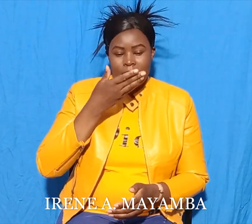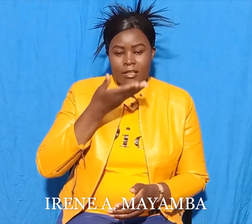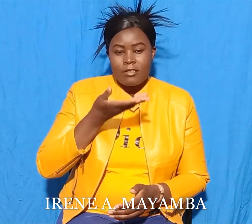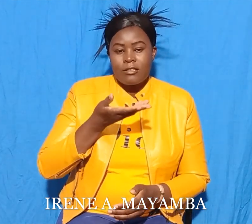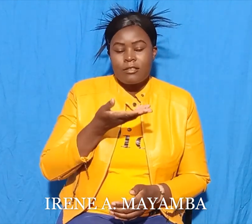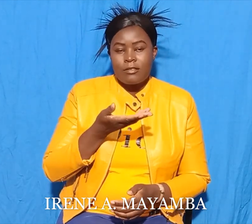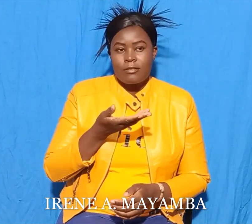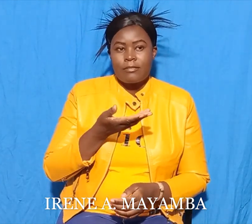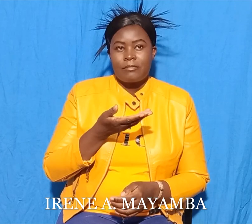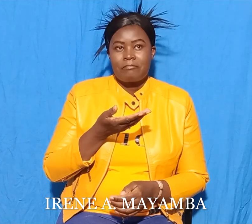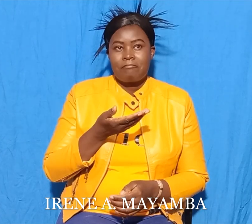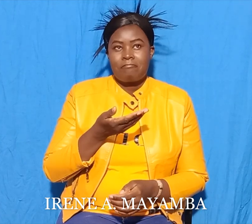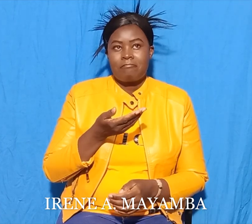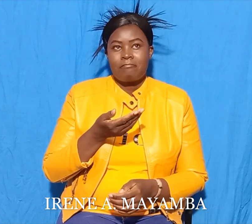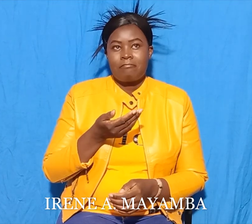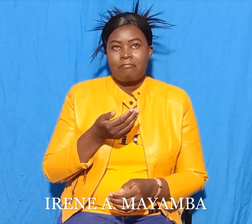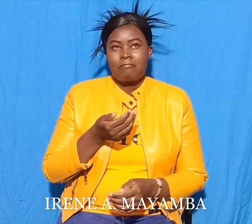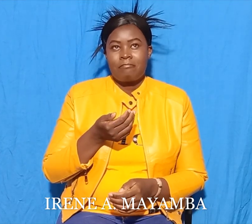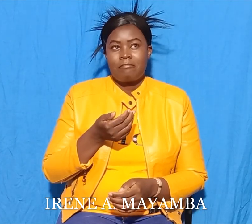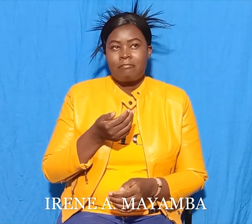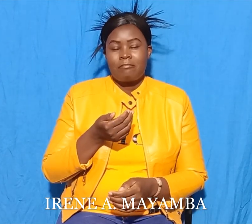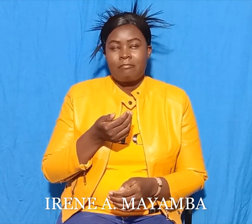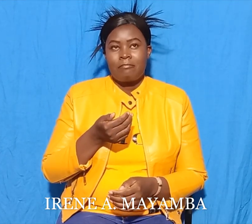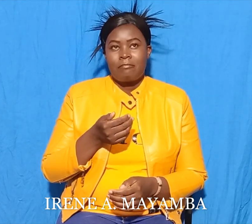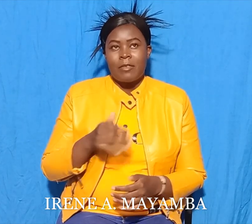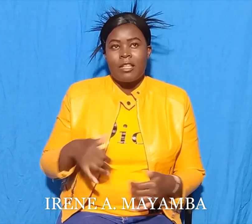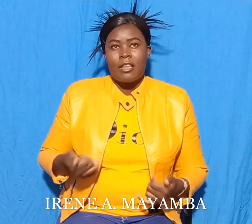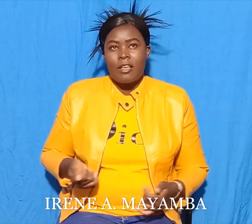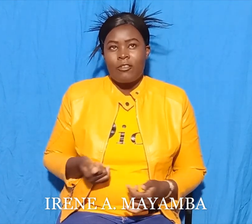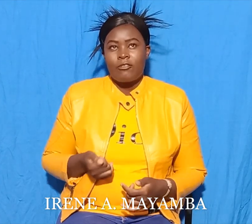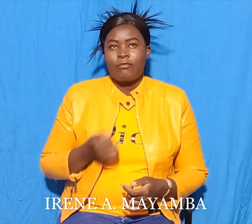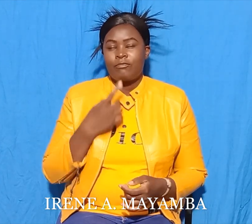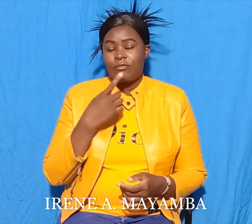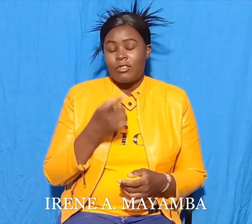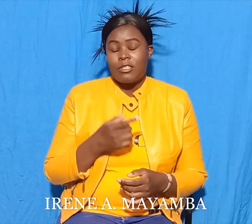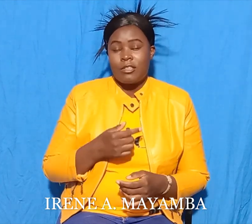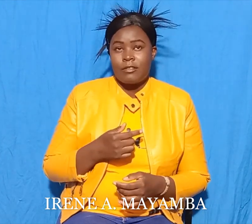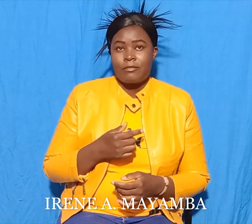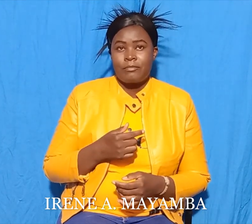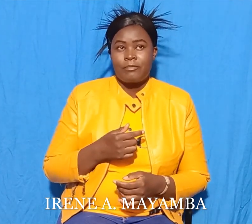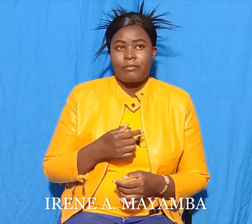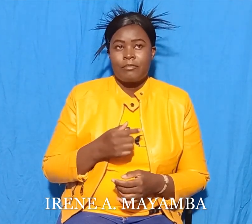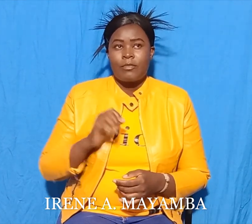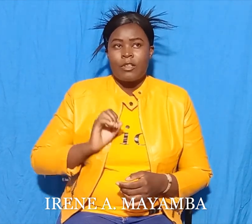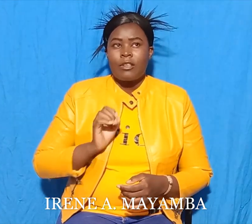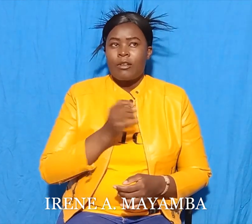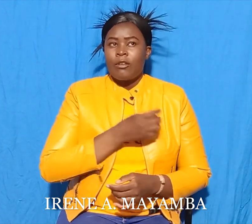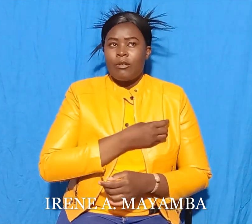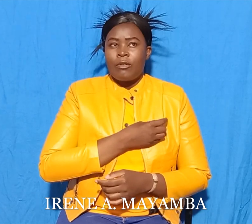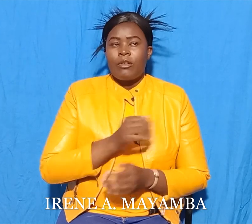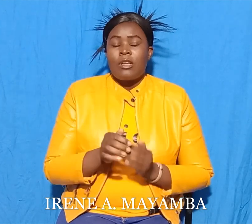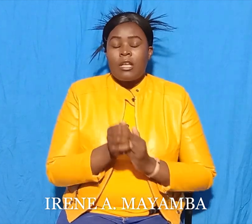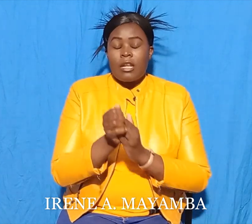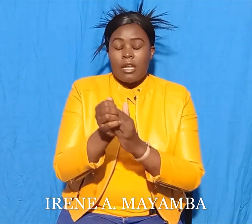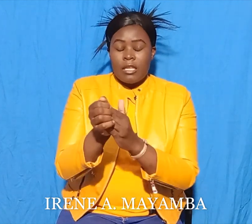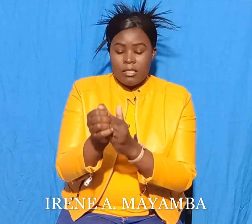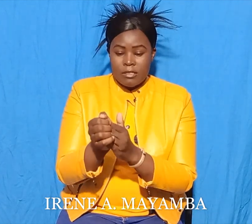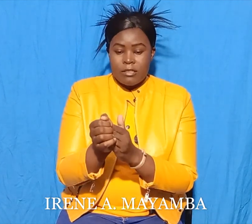now I must tell you something. Our chief, the biggest crocodile in the sea,